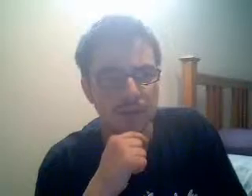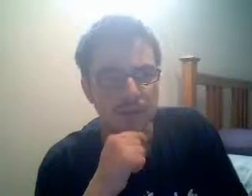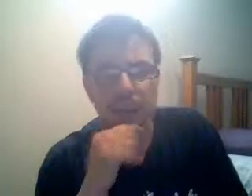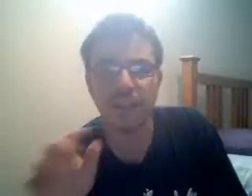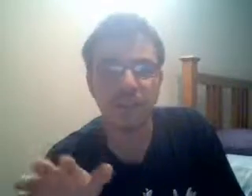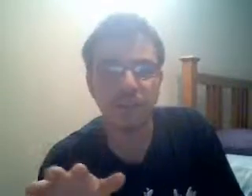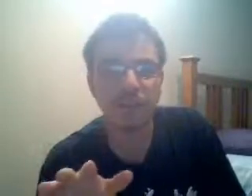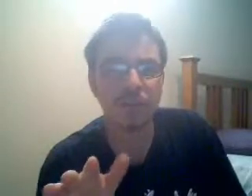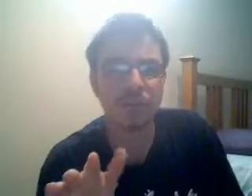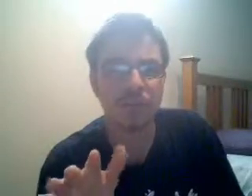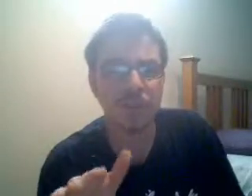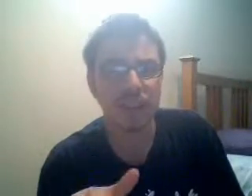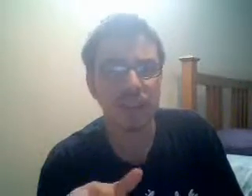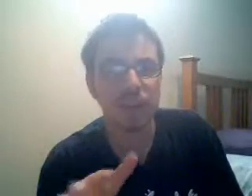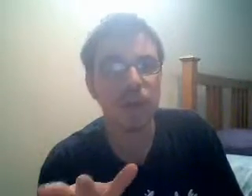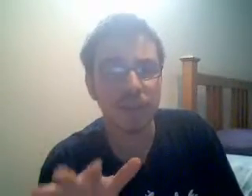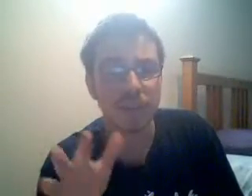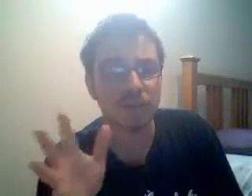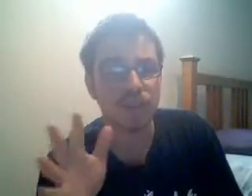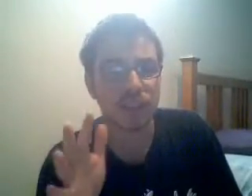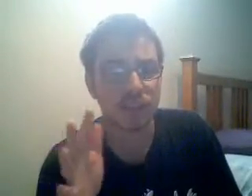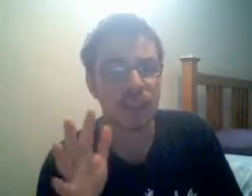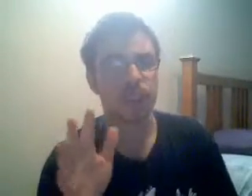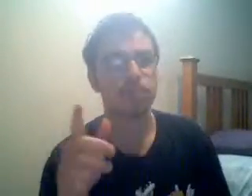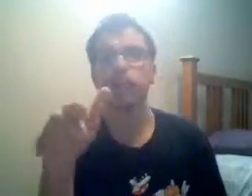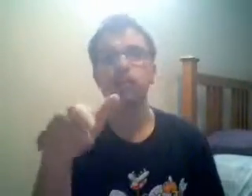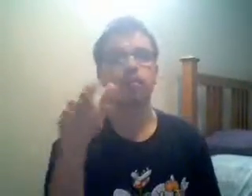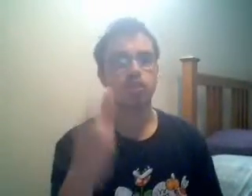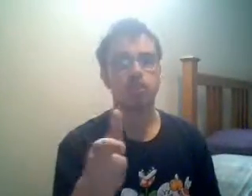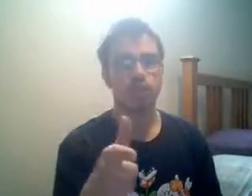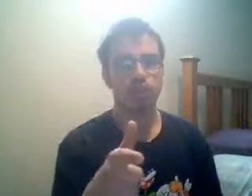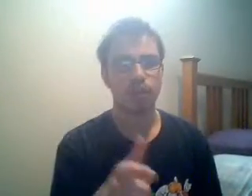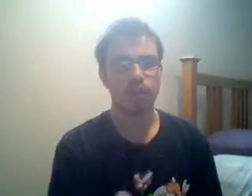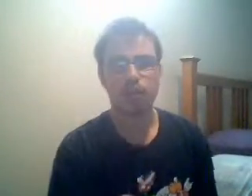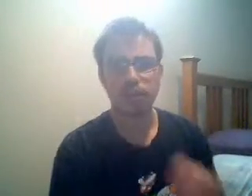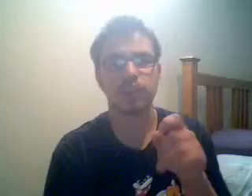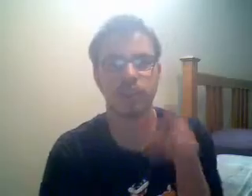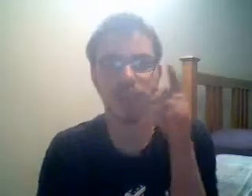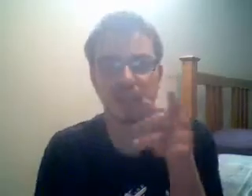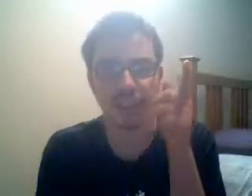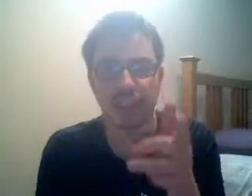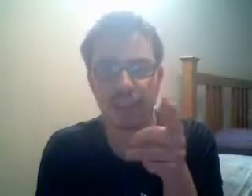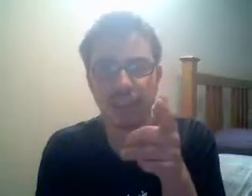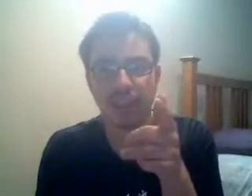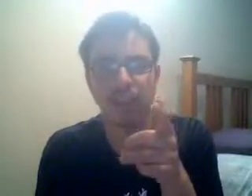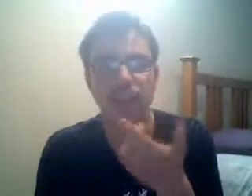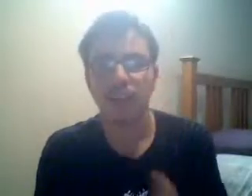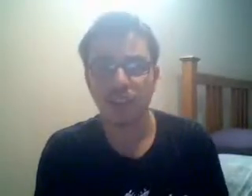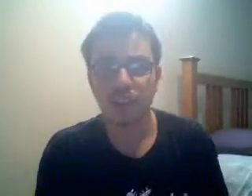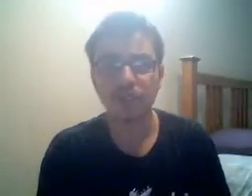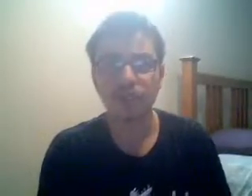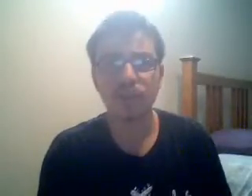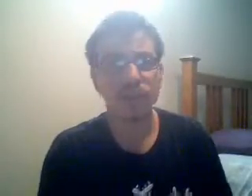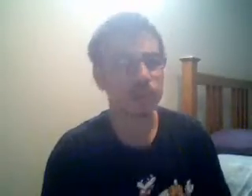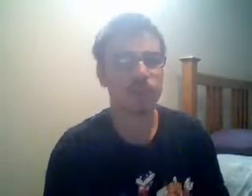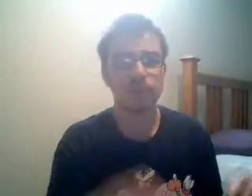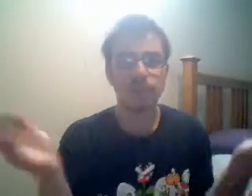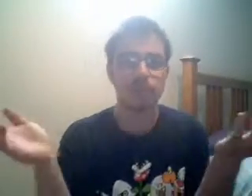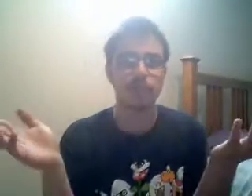I think I might make something like Mario Chava, right? But I'm not sure. I still need to check on that. And also... I'm also gonna